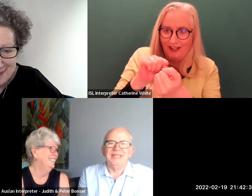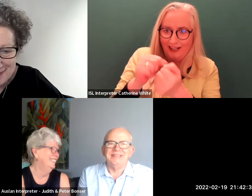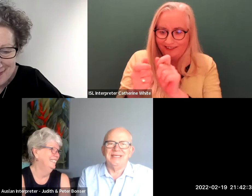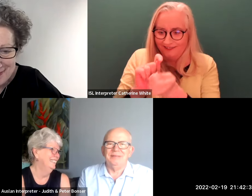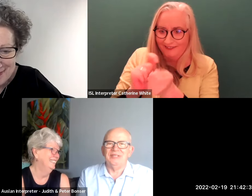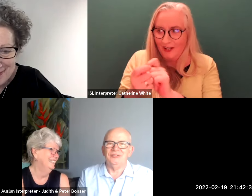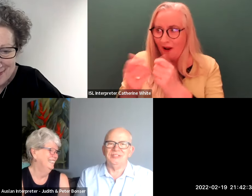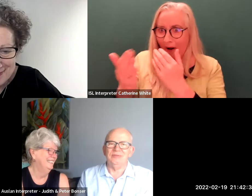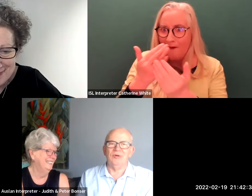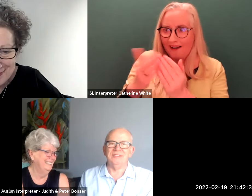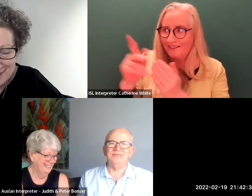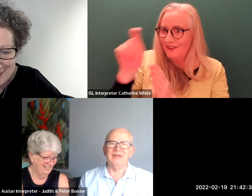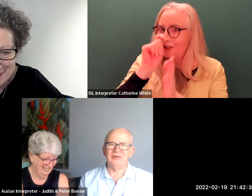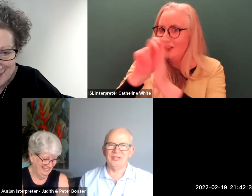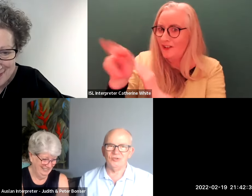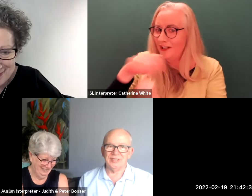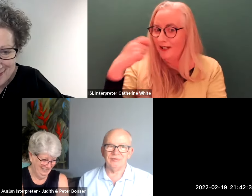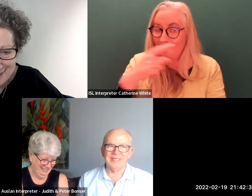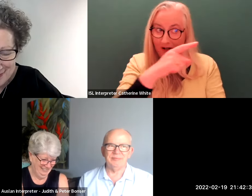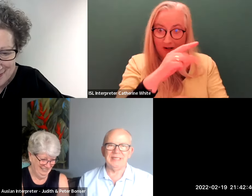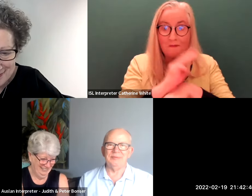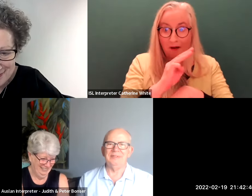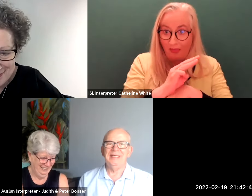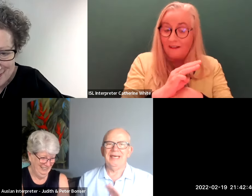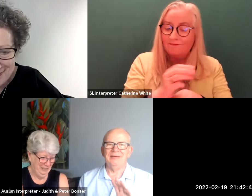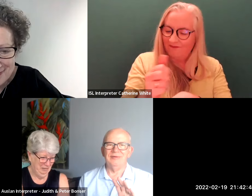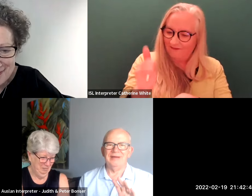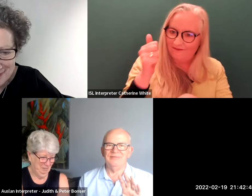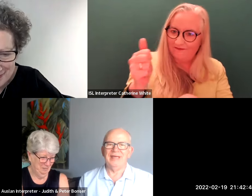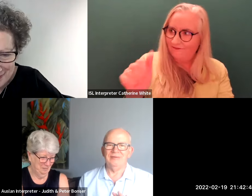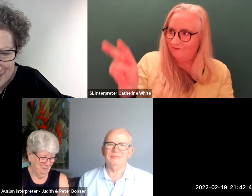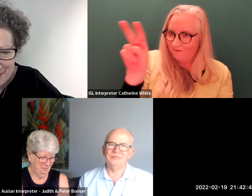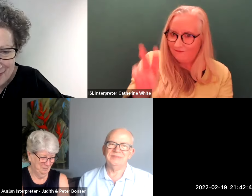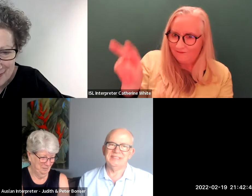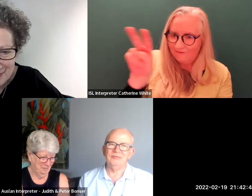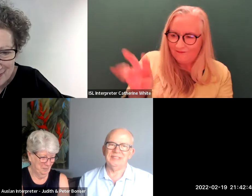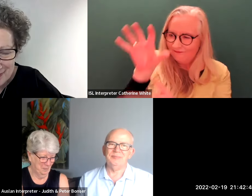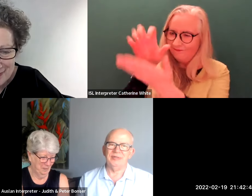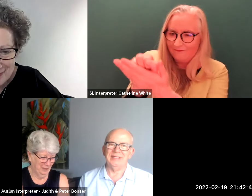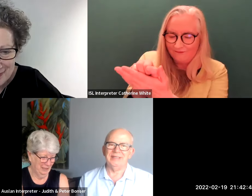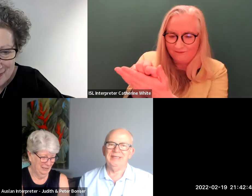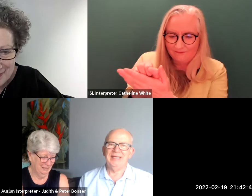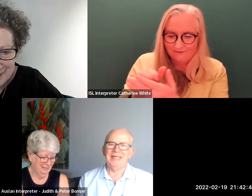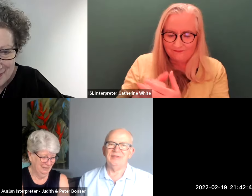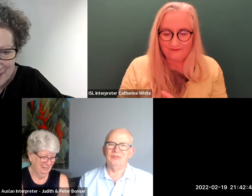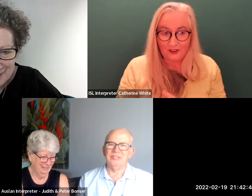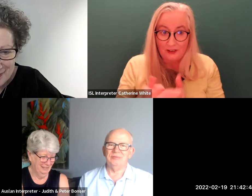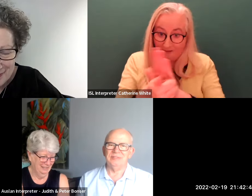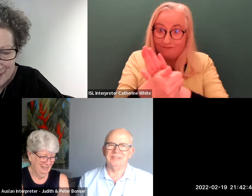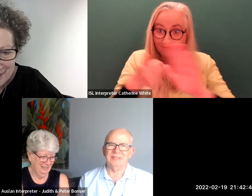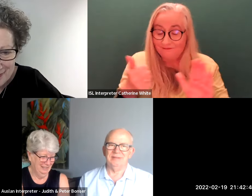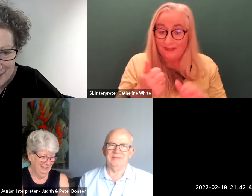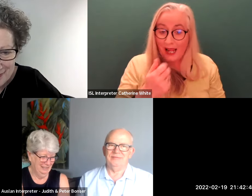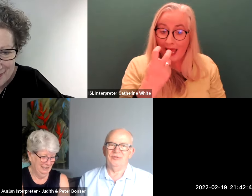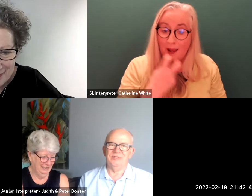teacher had said because she was very good at reading people and and a skilled lip reader even though she